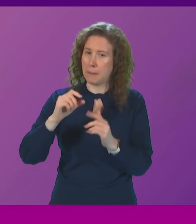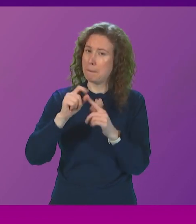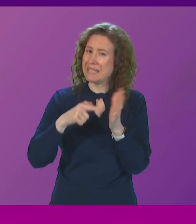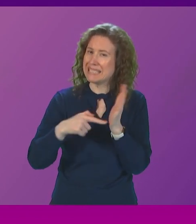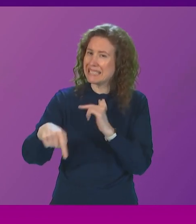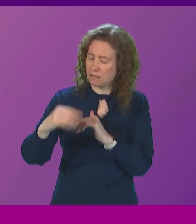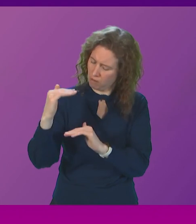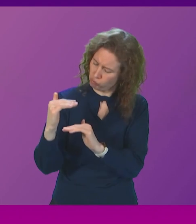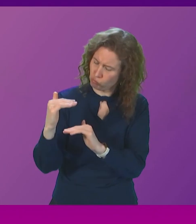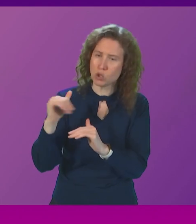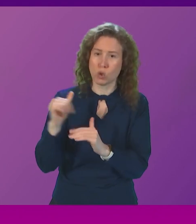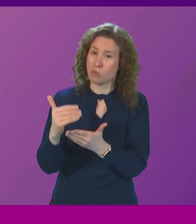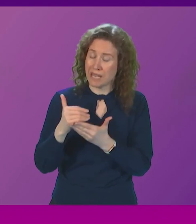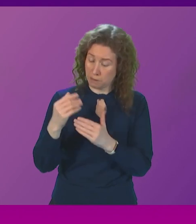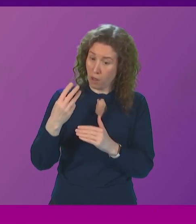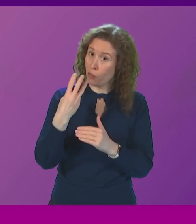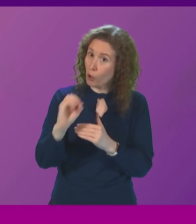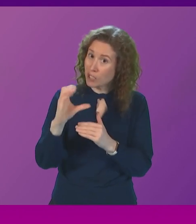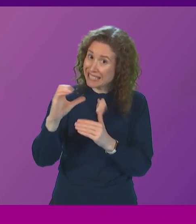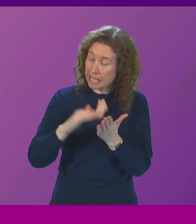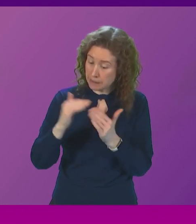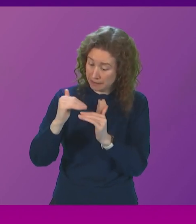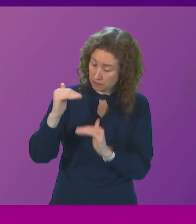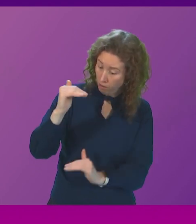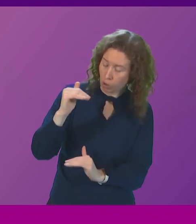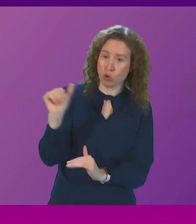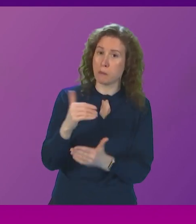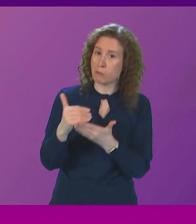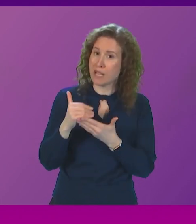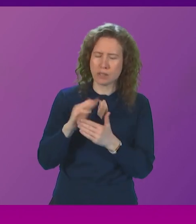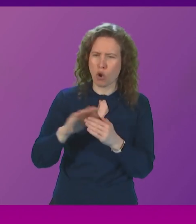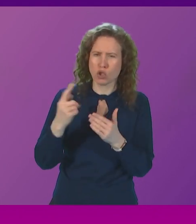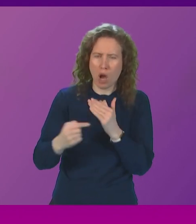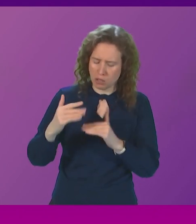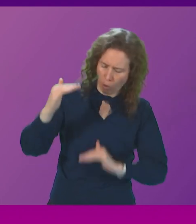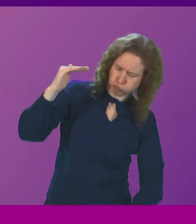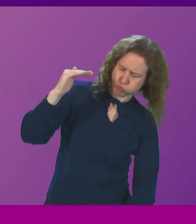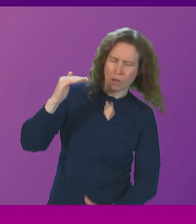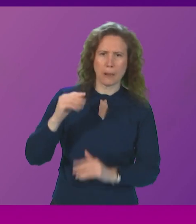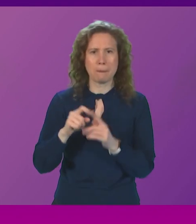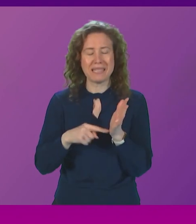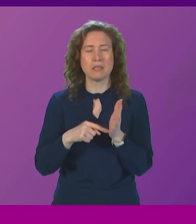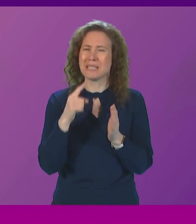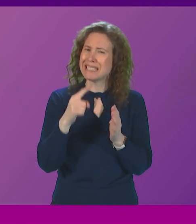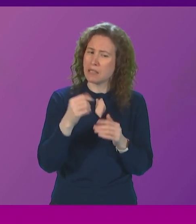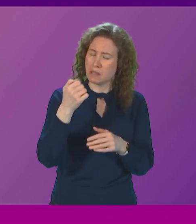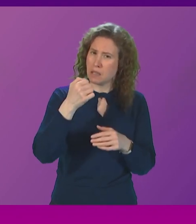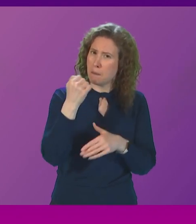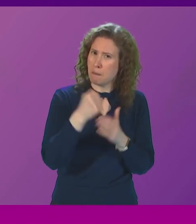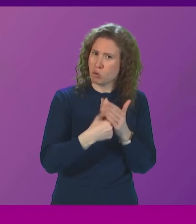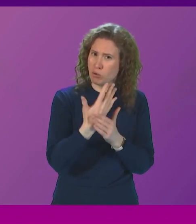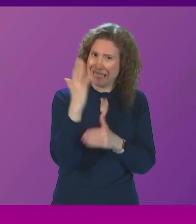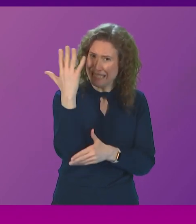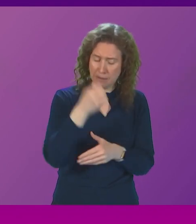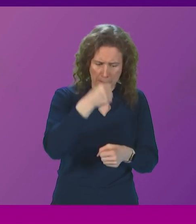30 centimetres of deep peat should be protected the report highlights that trees are being planted using their own techniques